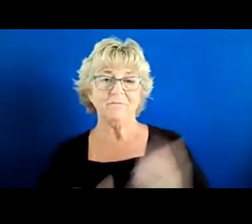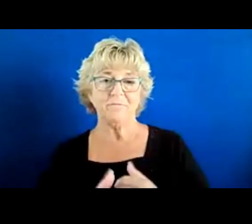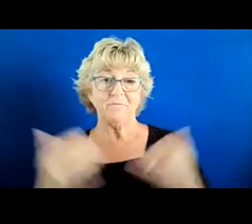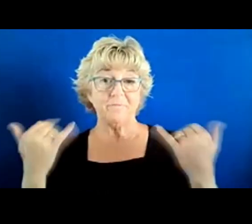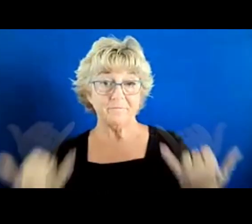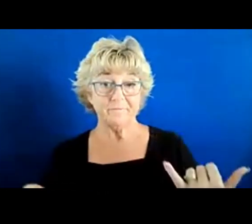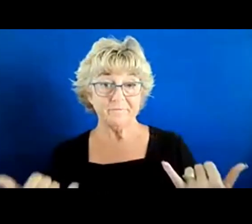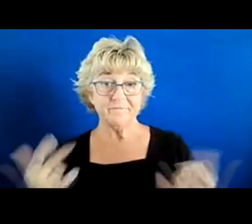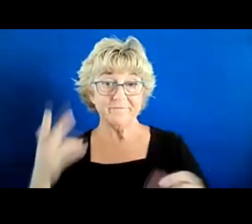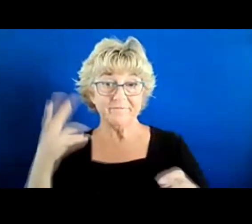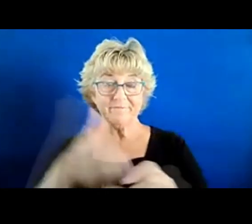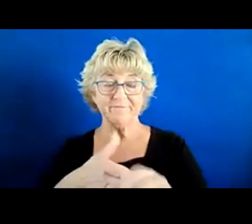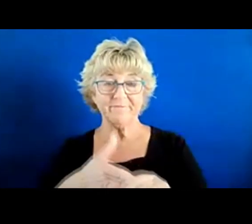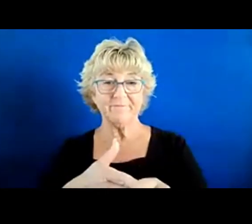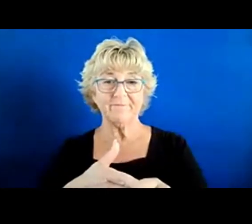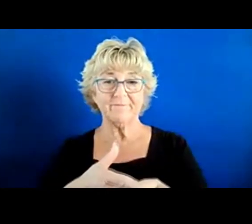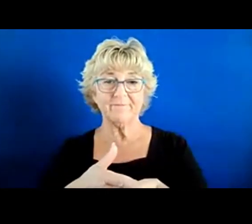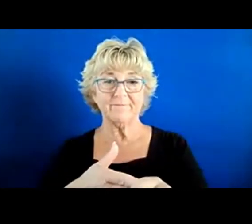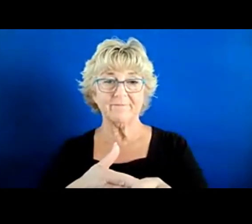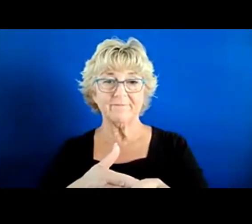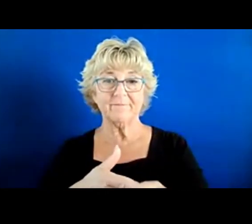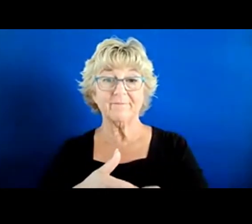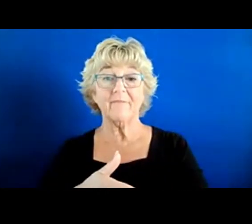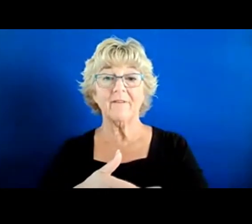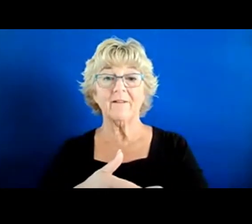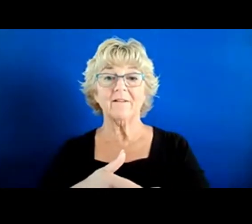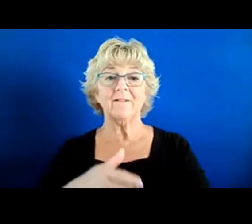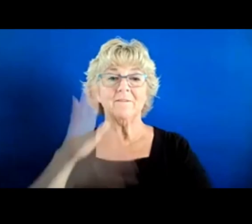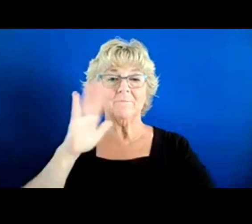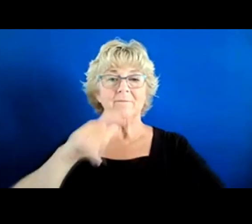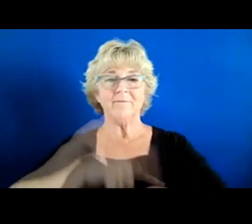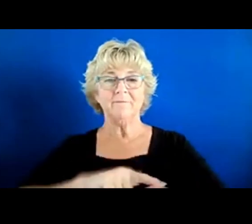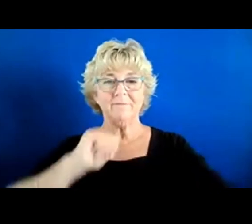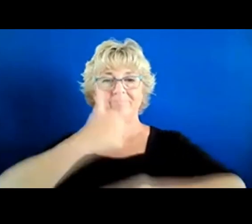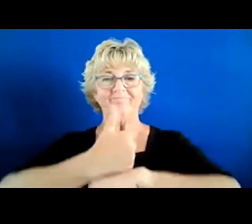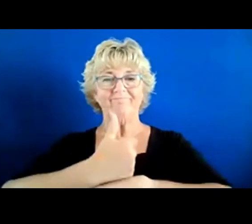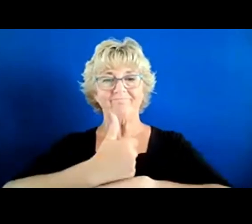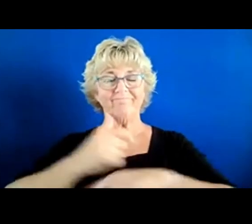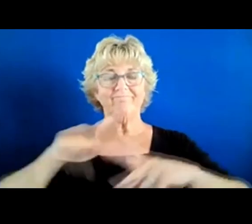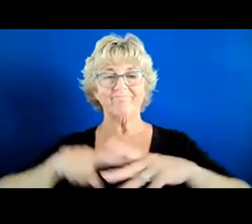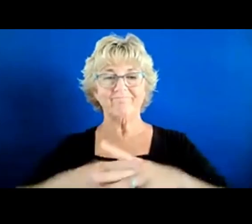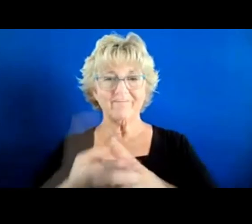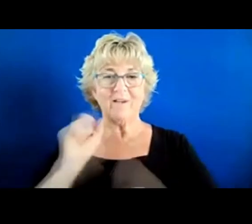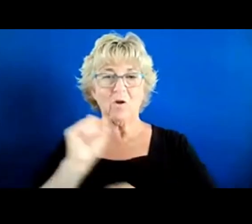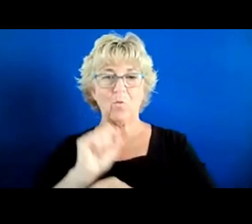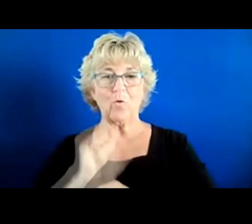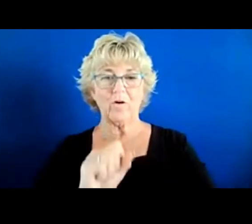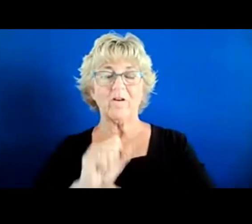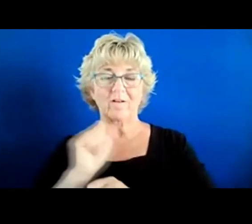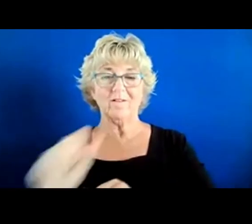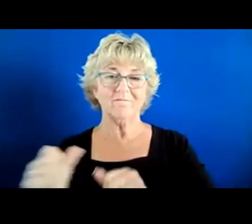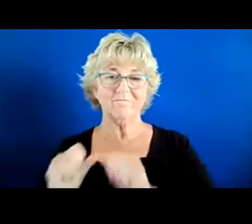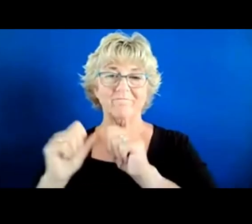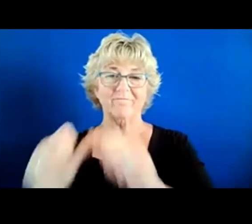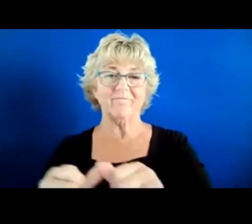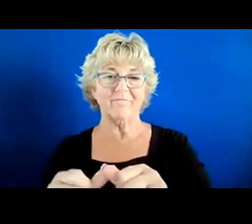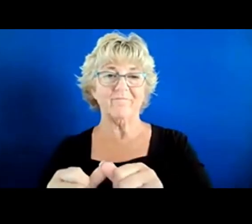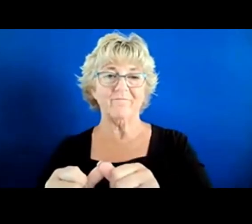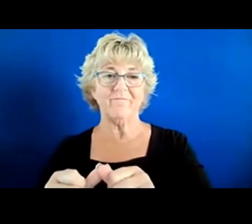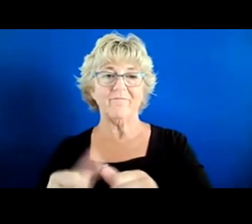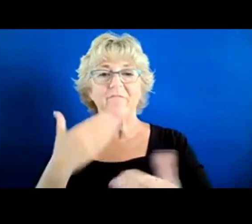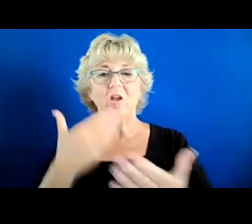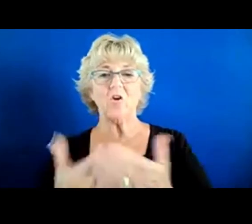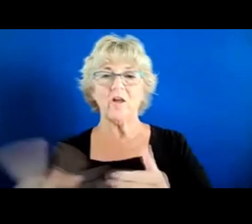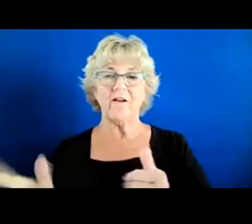on board, that by the time they get to their workstation, it's all set up and ready for them so that we can continue that, you know, good